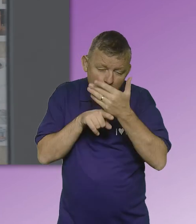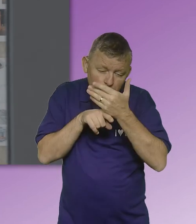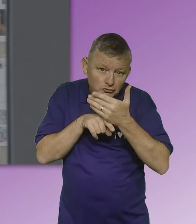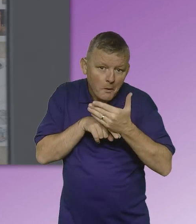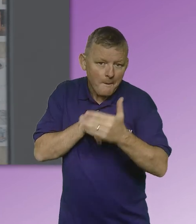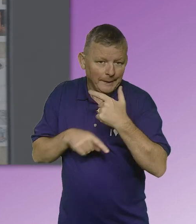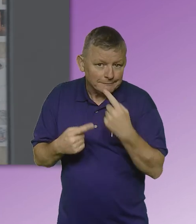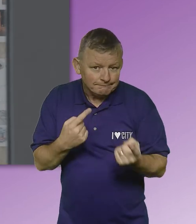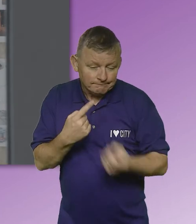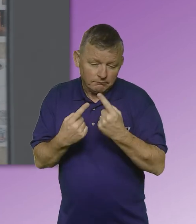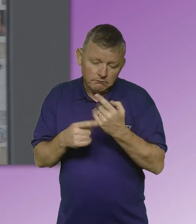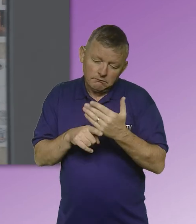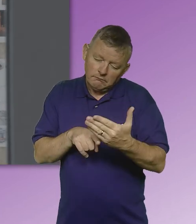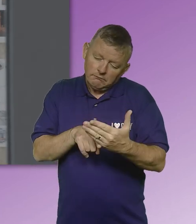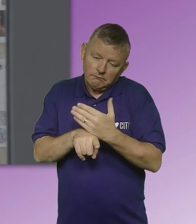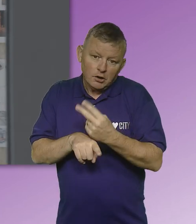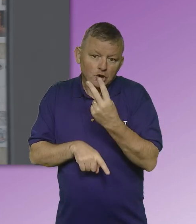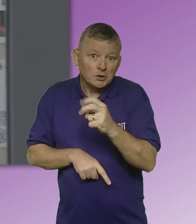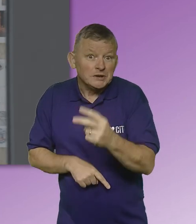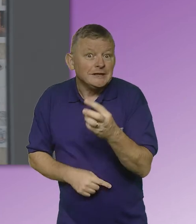to be undertaken before 2023.